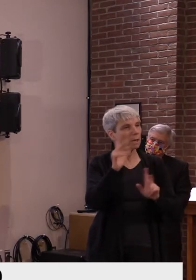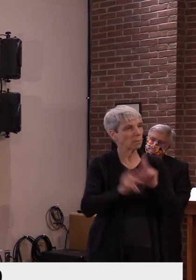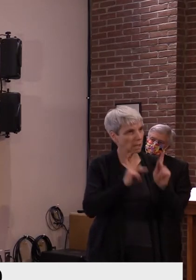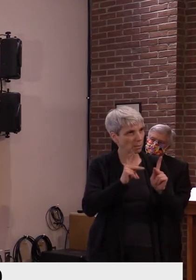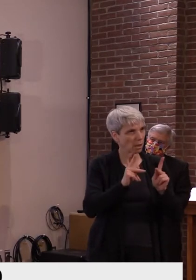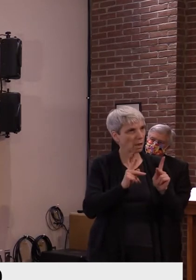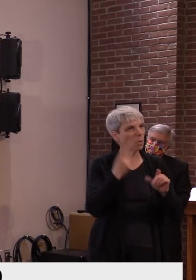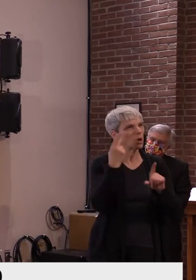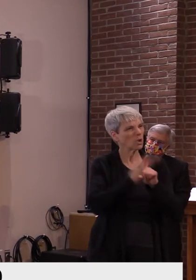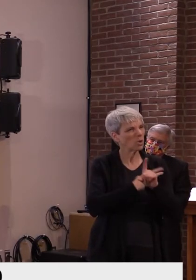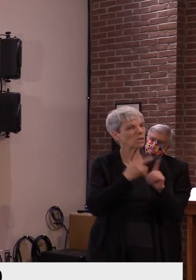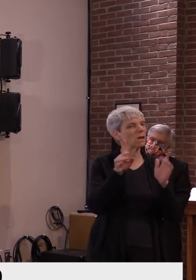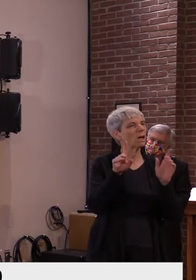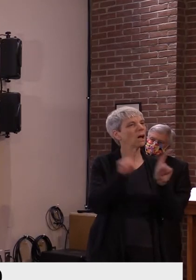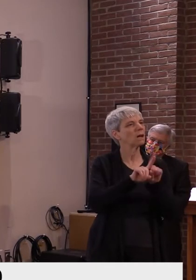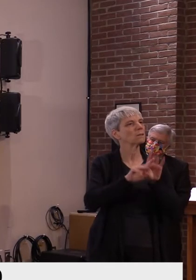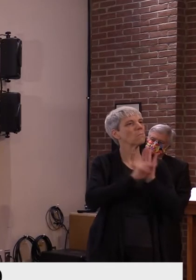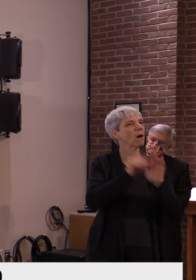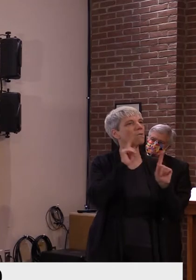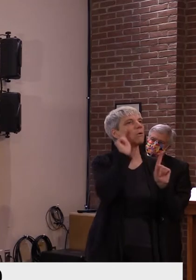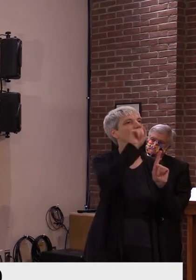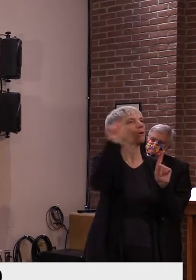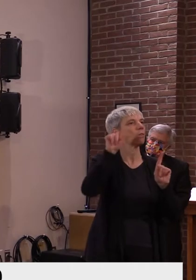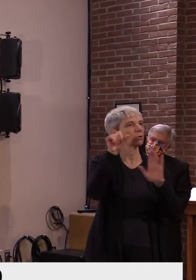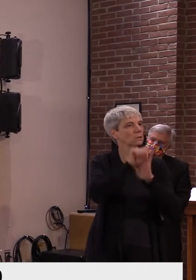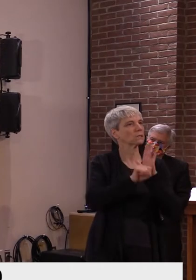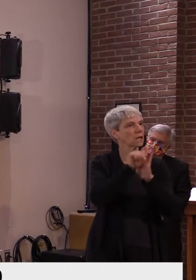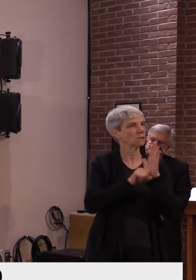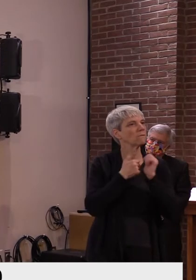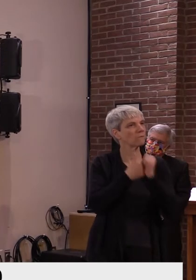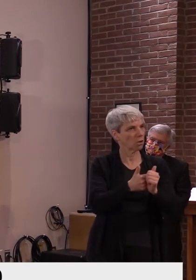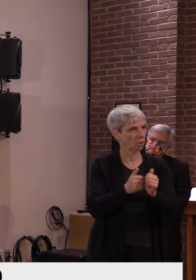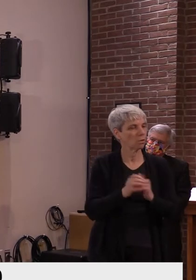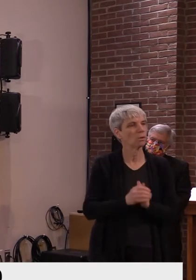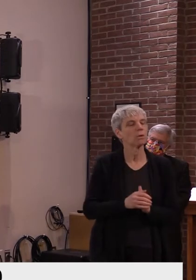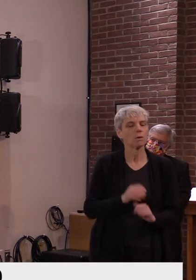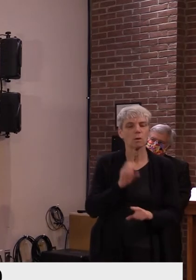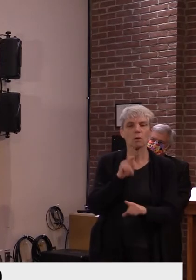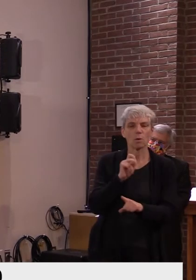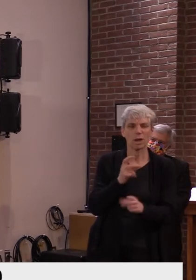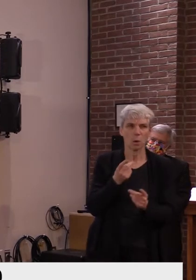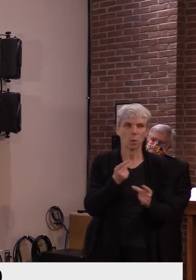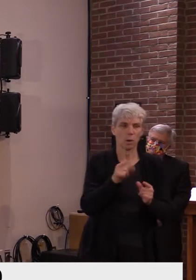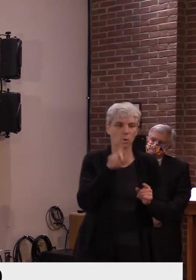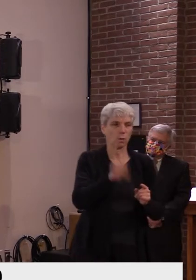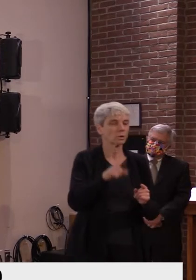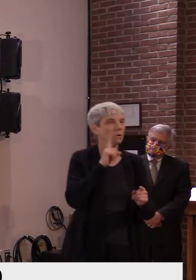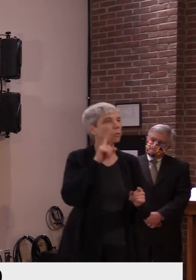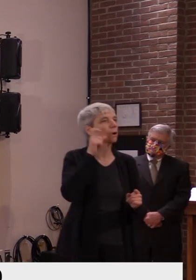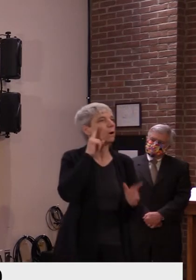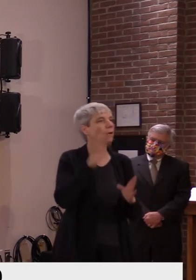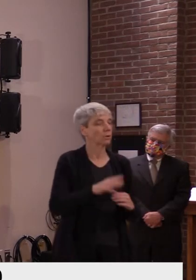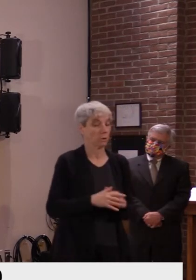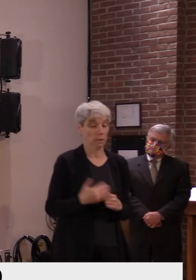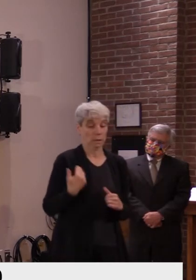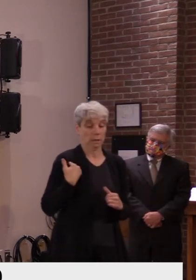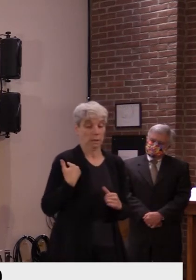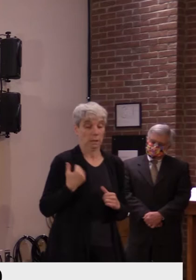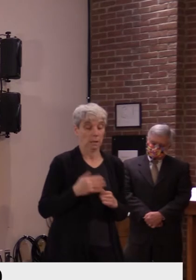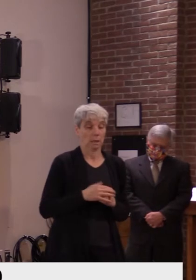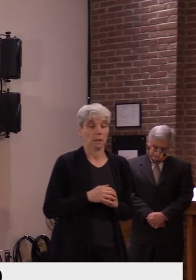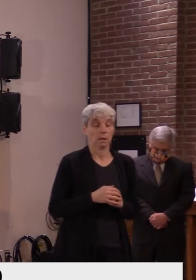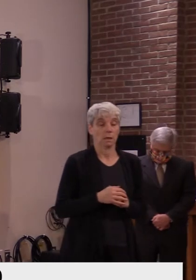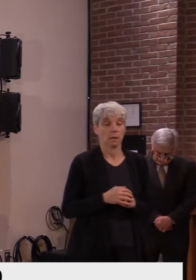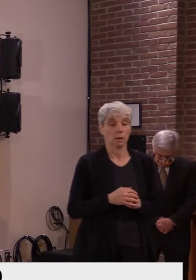All right. And one quick question for the governor. Um, the administration announced on Friday that September revenues,